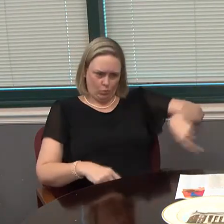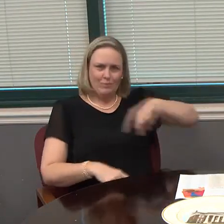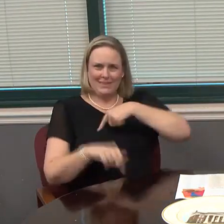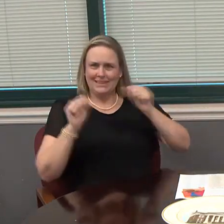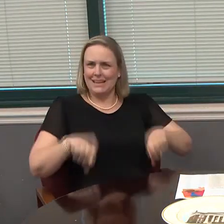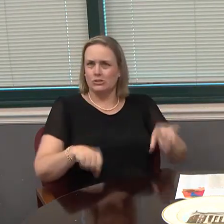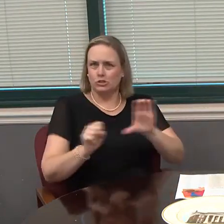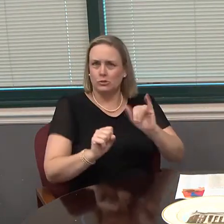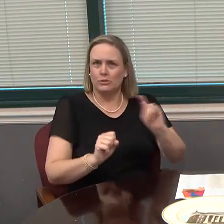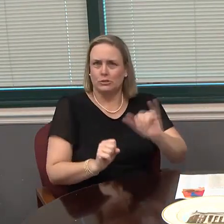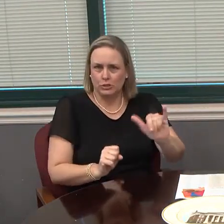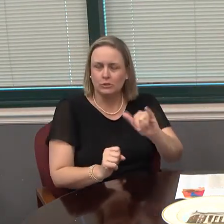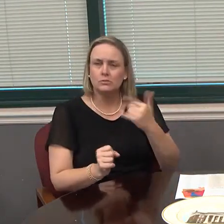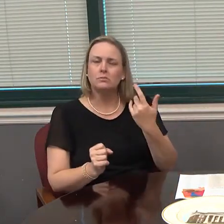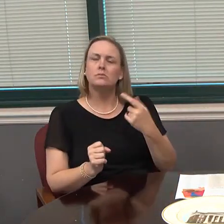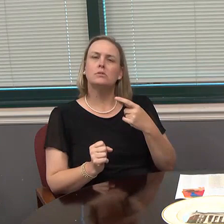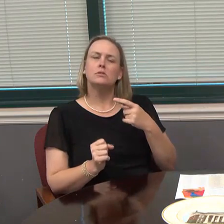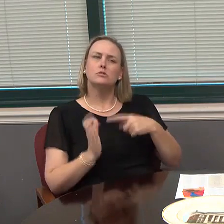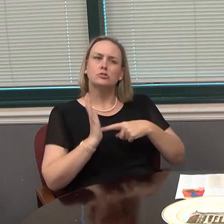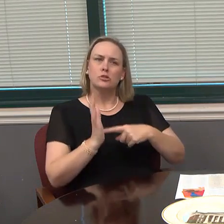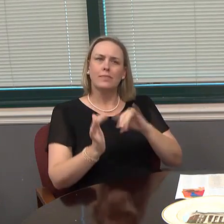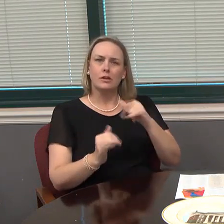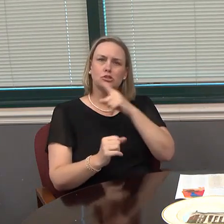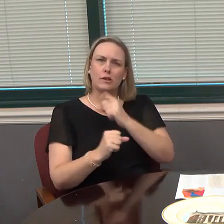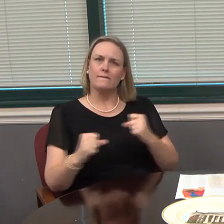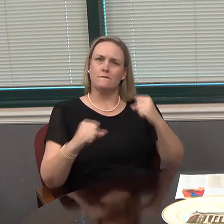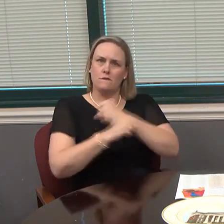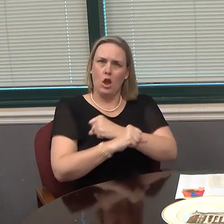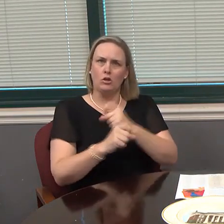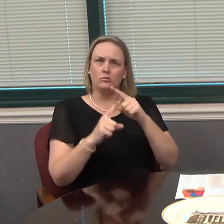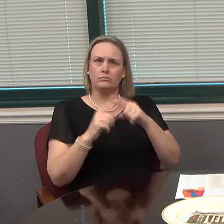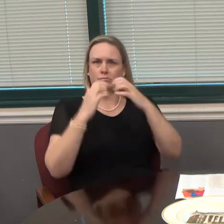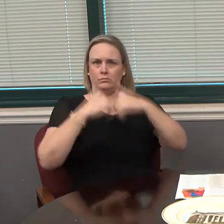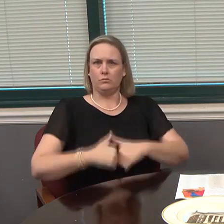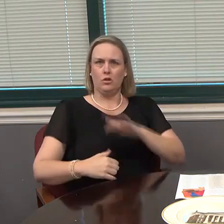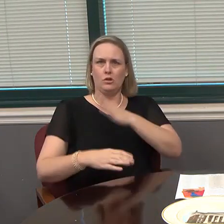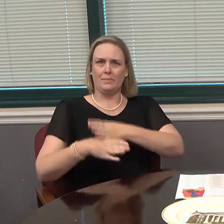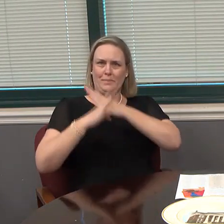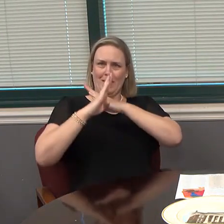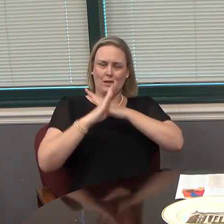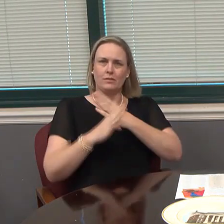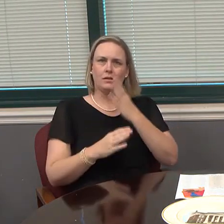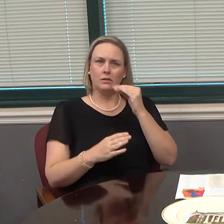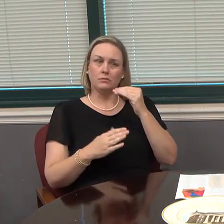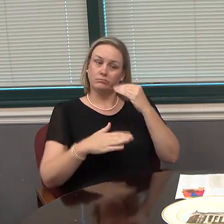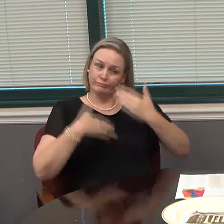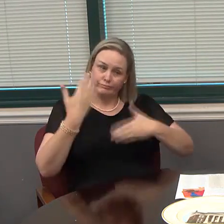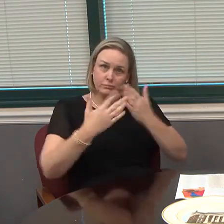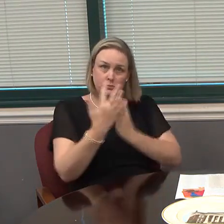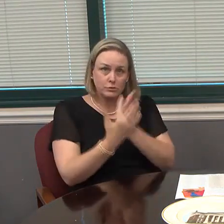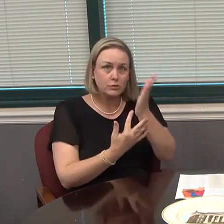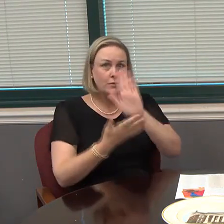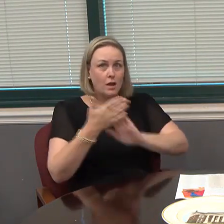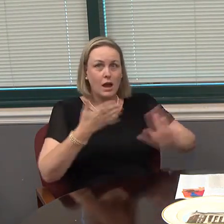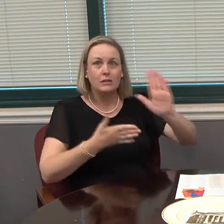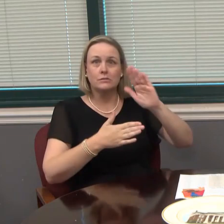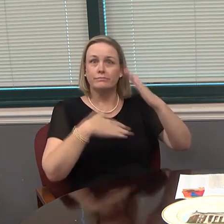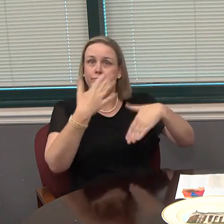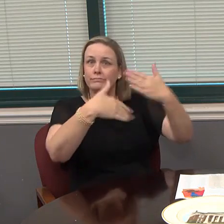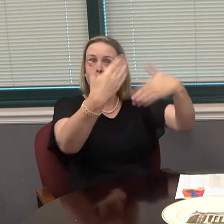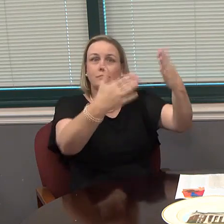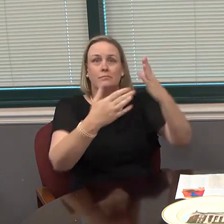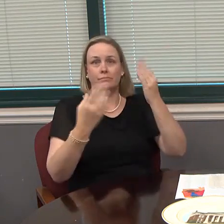do it. You know if Helen Keller can do it then we can do it too. And so she shows, you know, she fought to dismantle barriers